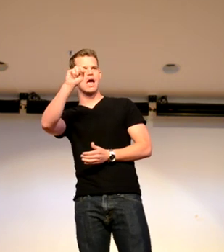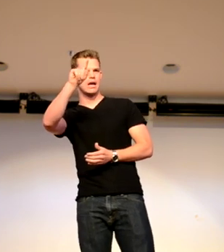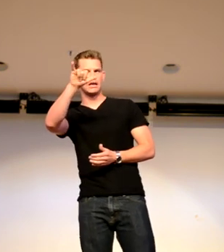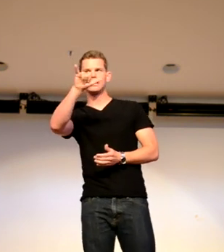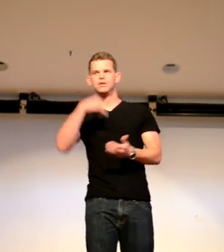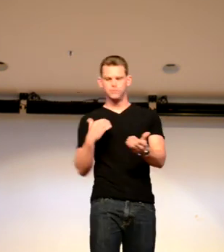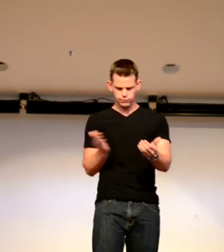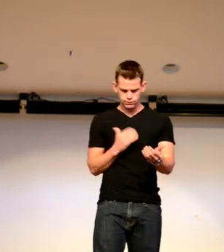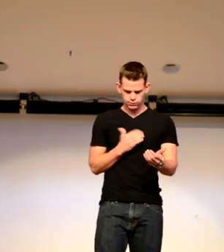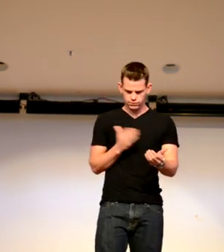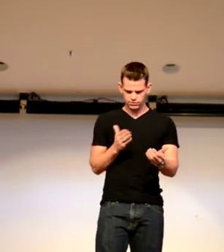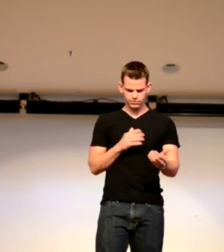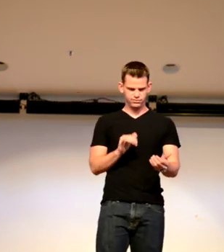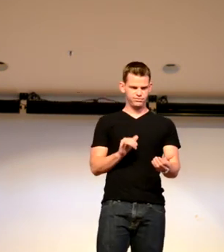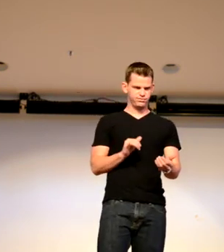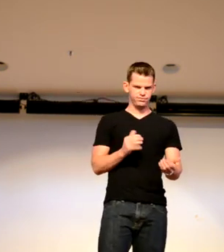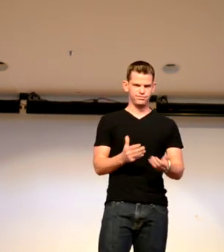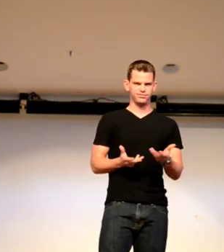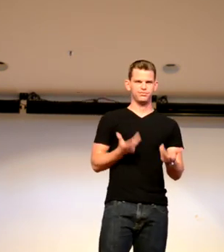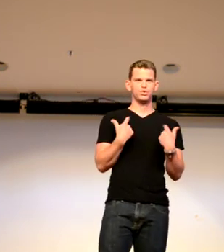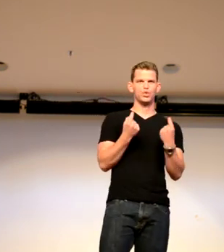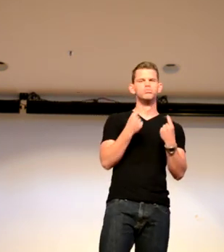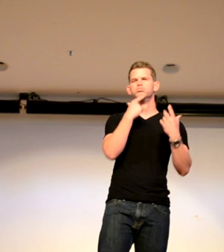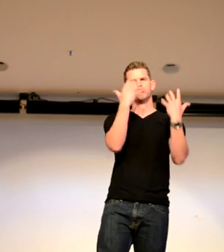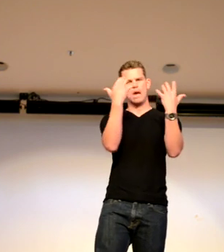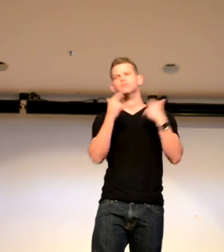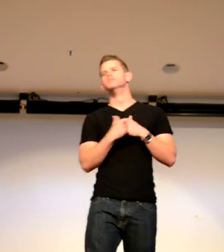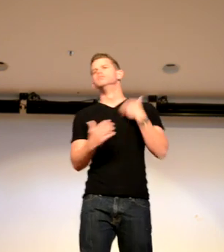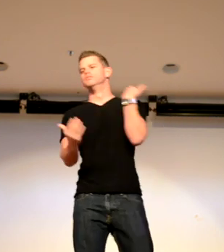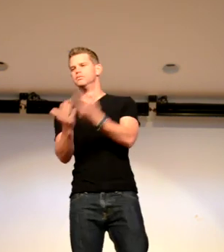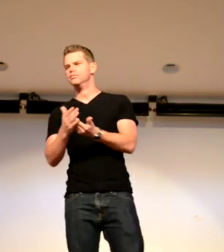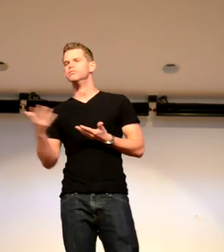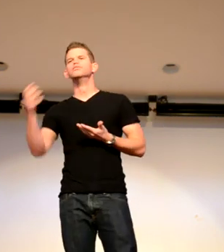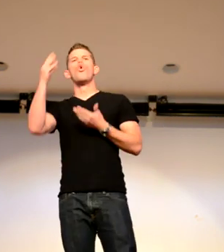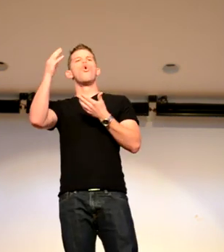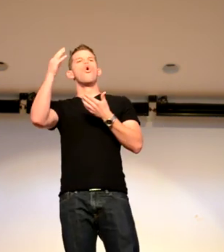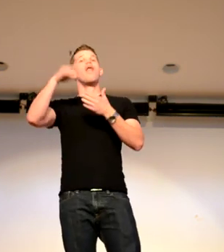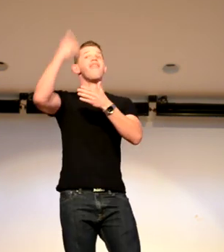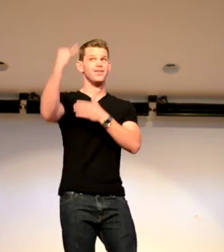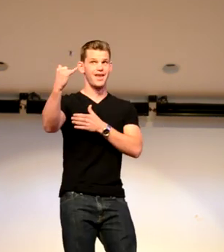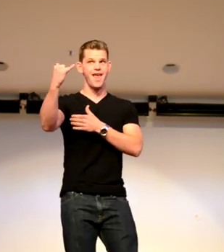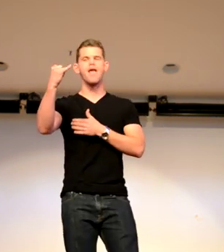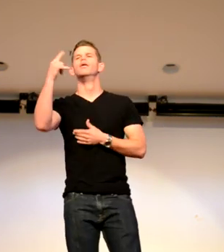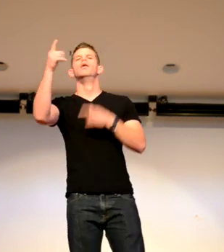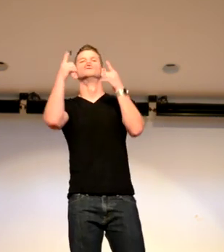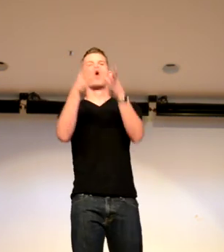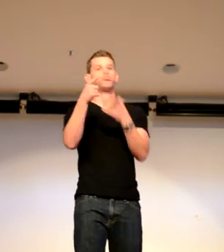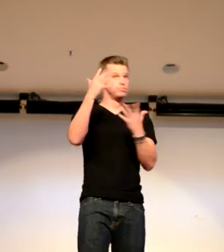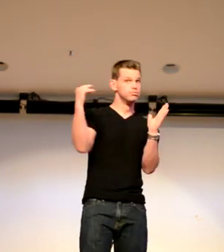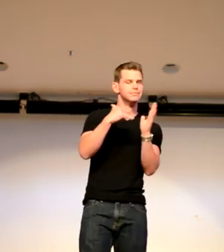was playing Andy, looking through the script. And I said, what am I to do? I waited. I got there. And then the next day, the director